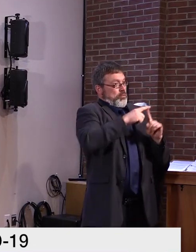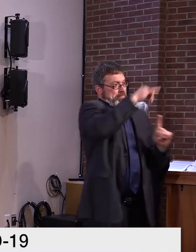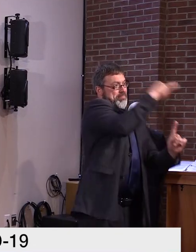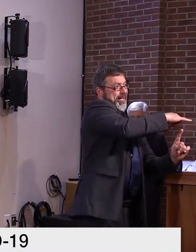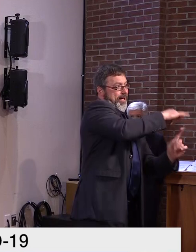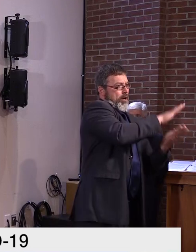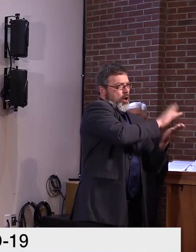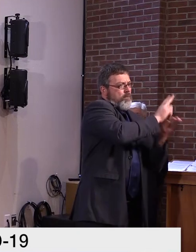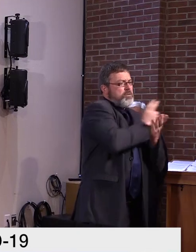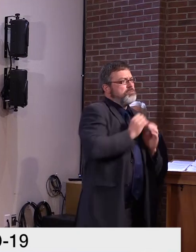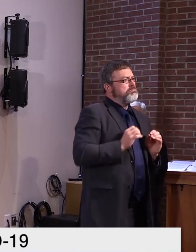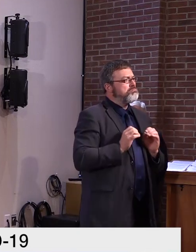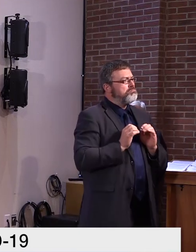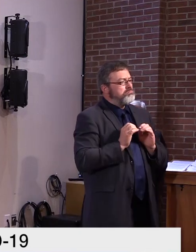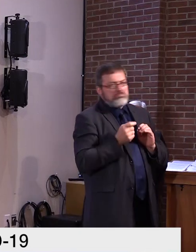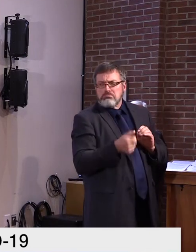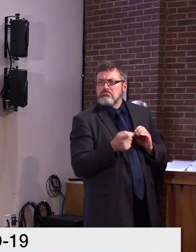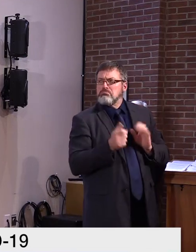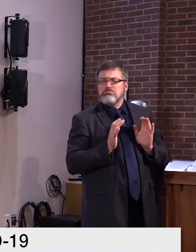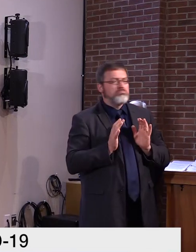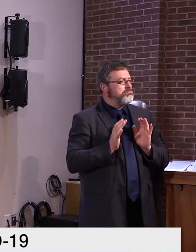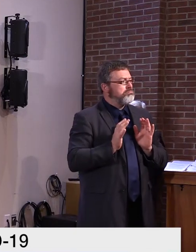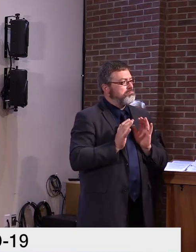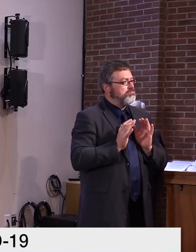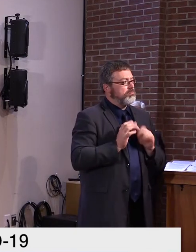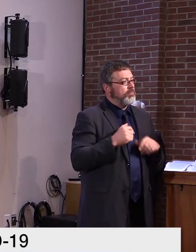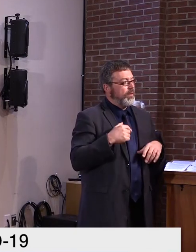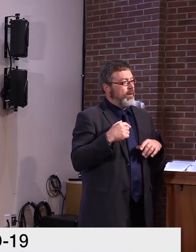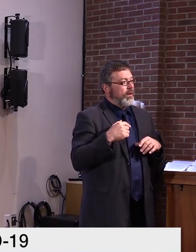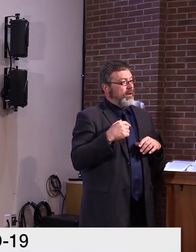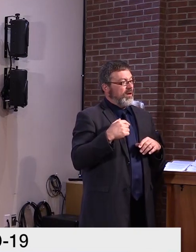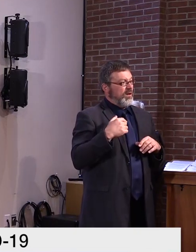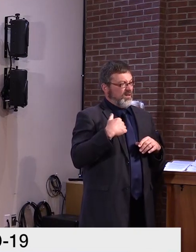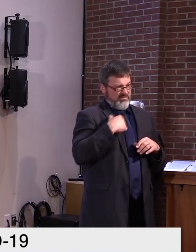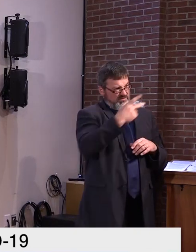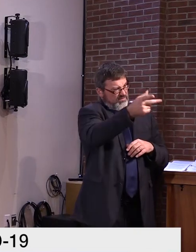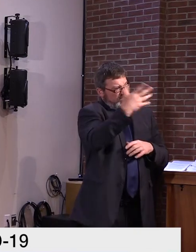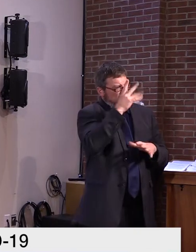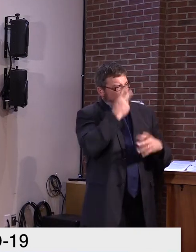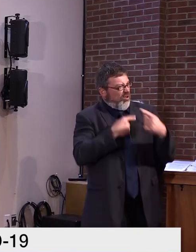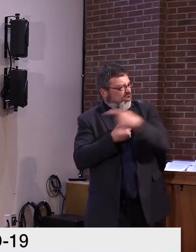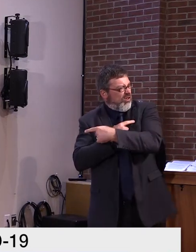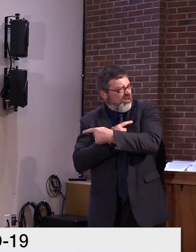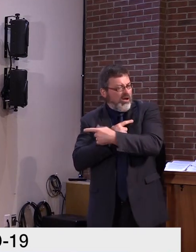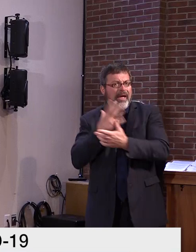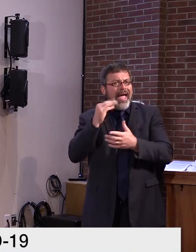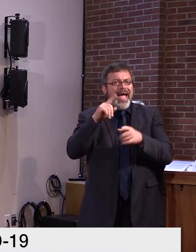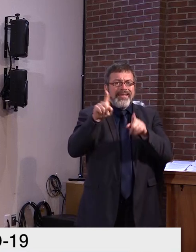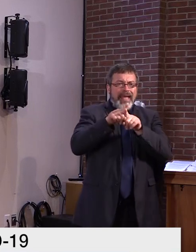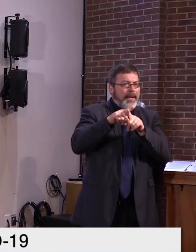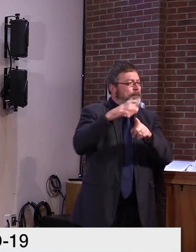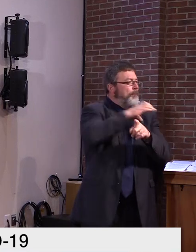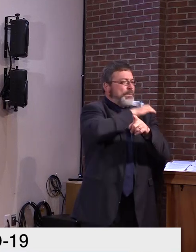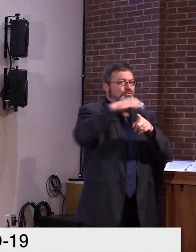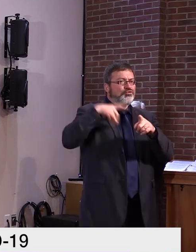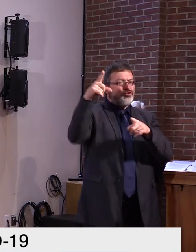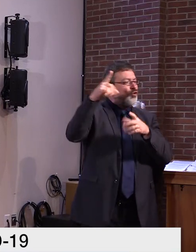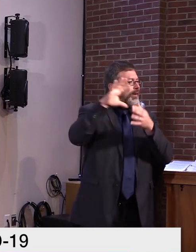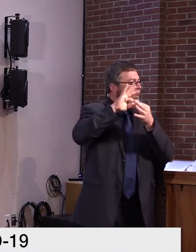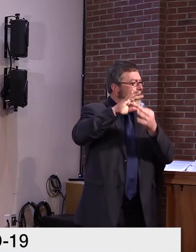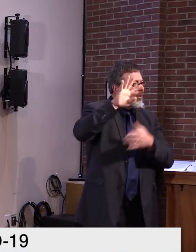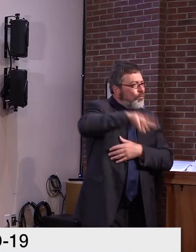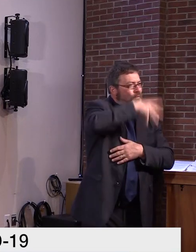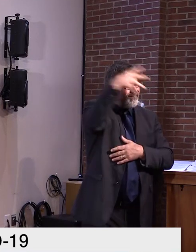quite low numbers of new cases that we've been experiencing in the last week or so. We are obviously going to be looking with